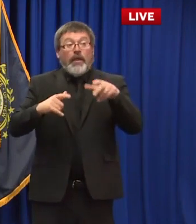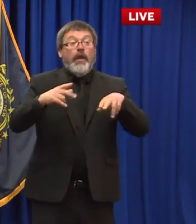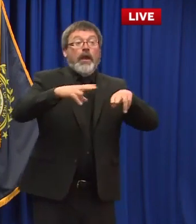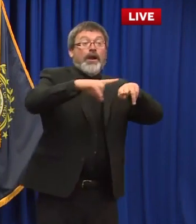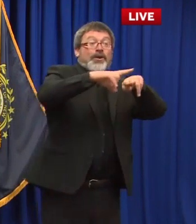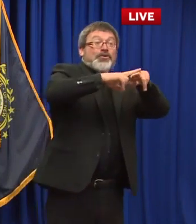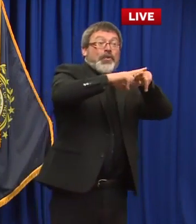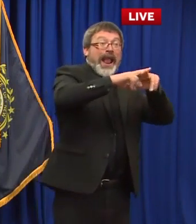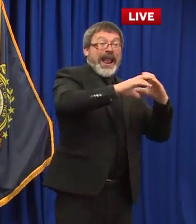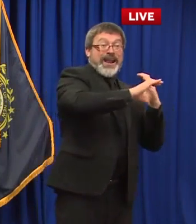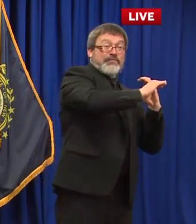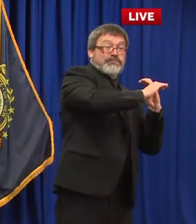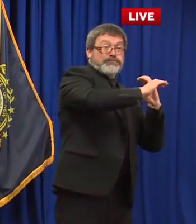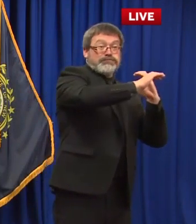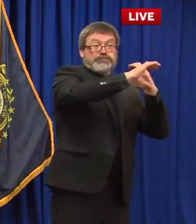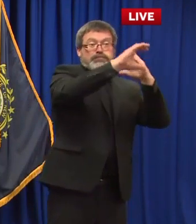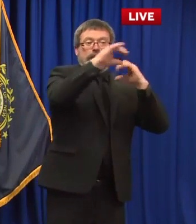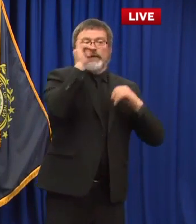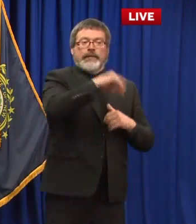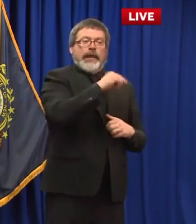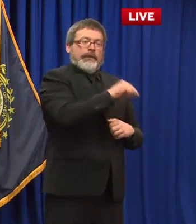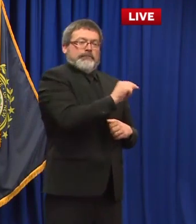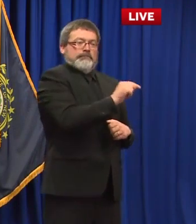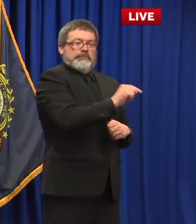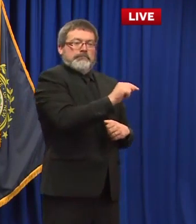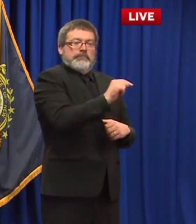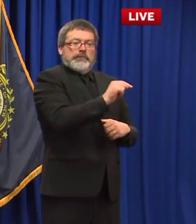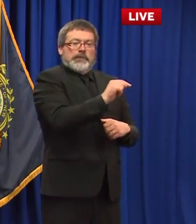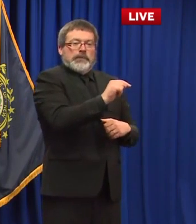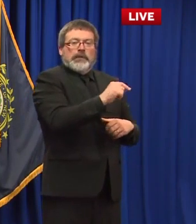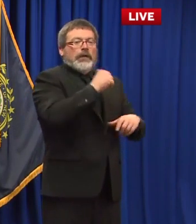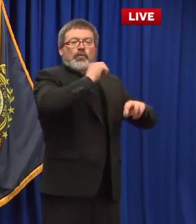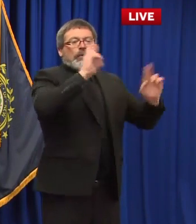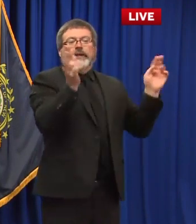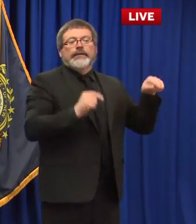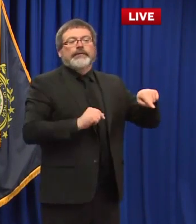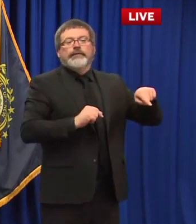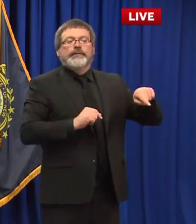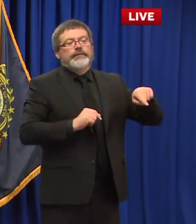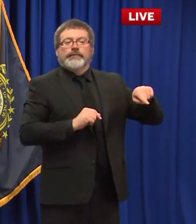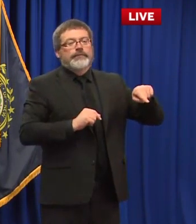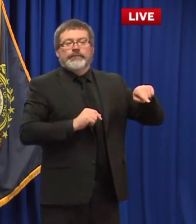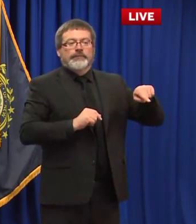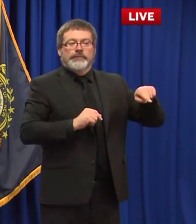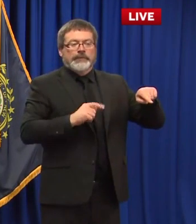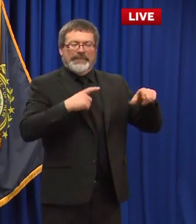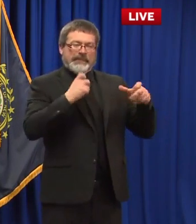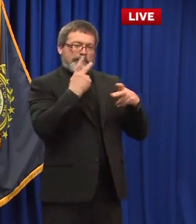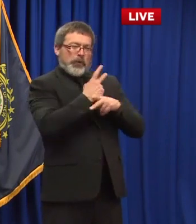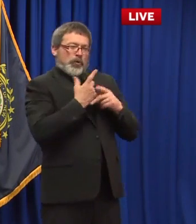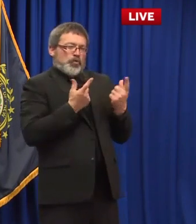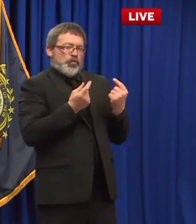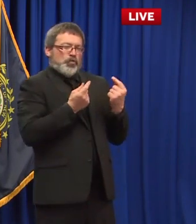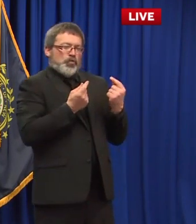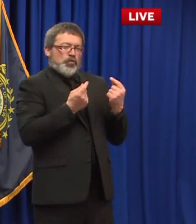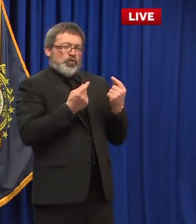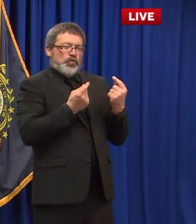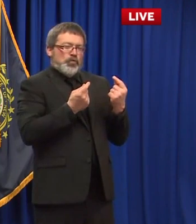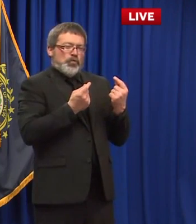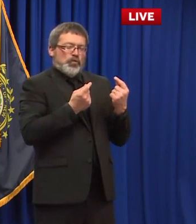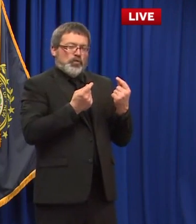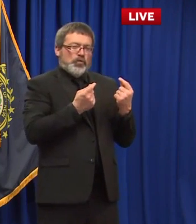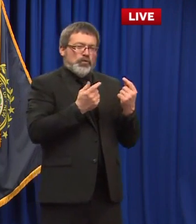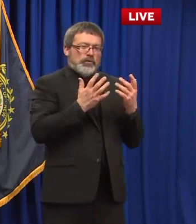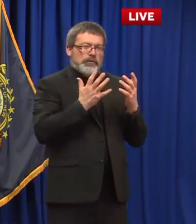many of them but they're all a little bit different whether it's the cog railway or the hobo railroad or the scenic railroad there's a couple of them there but we're looking at both capacity